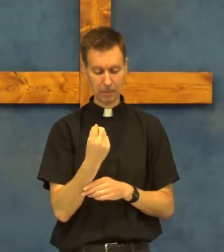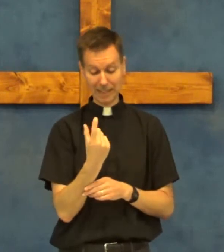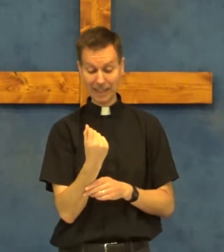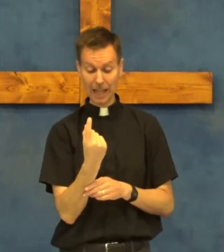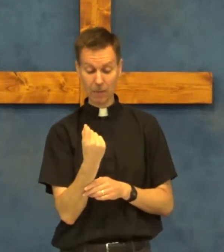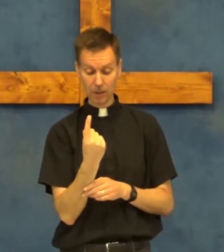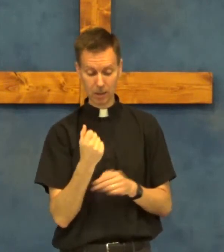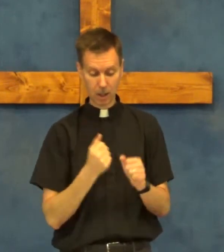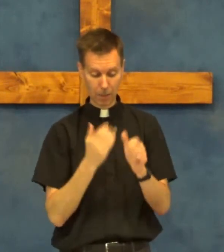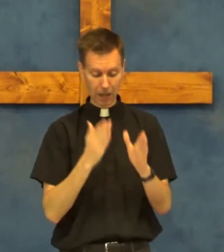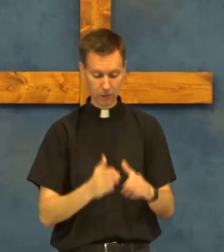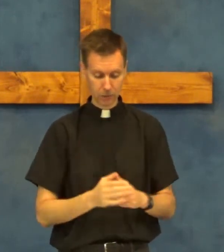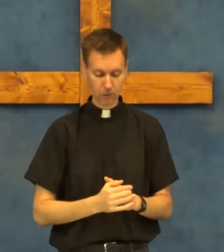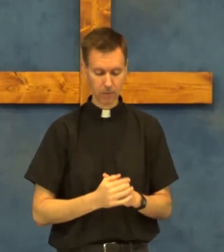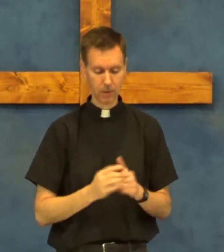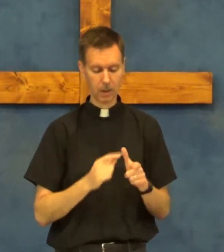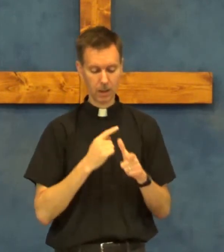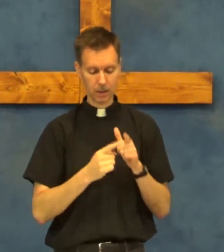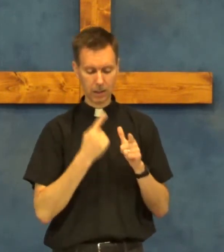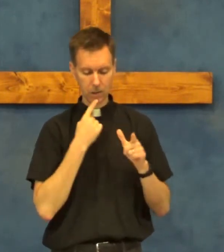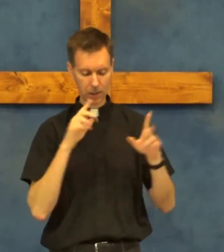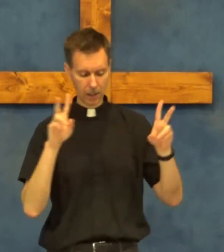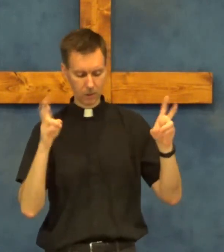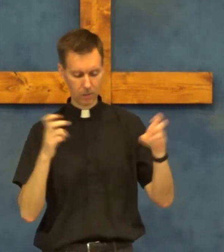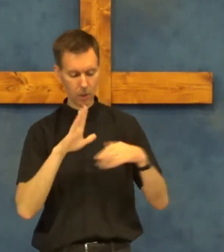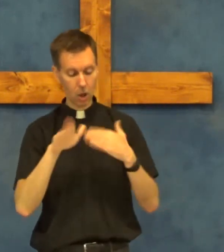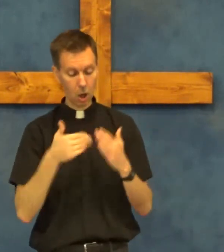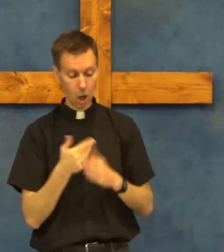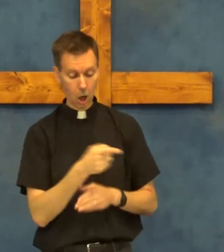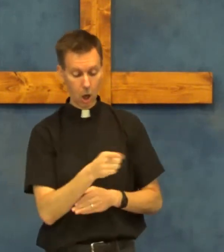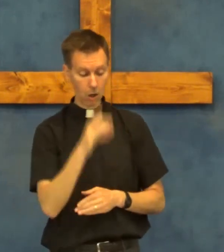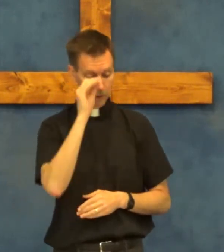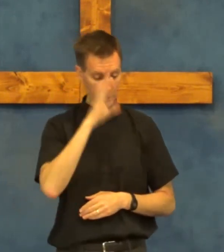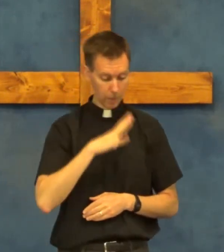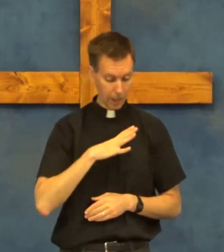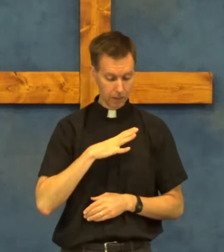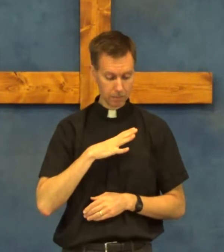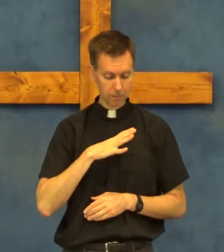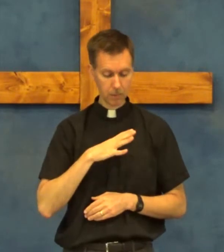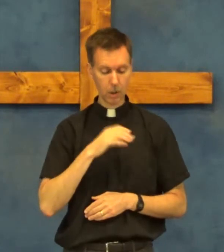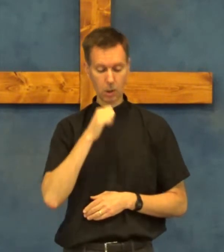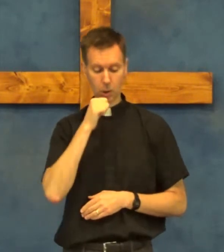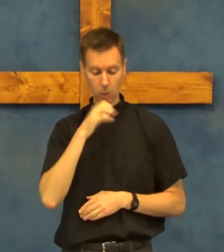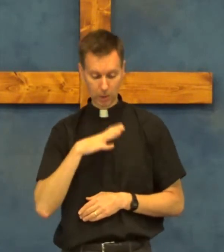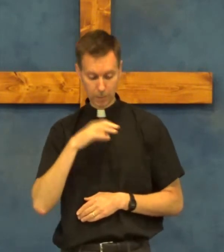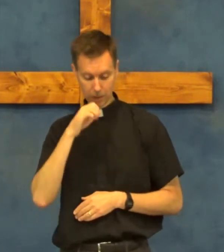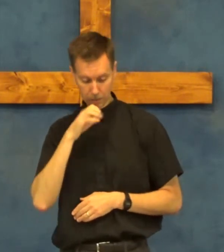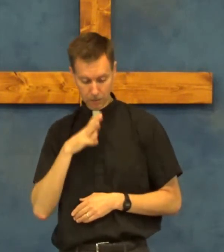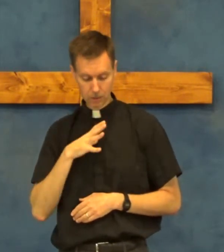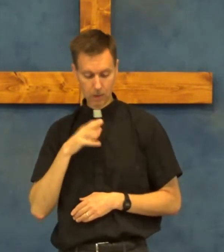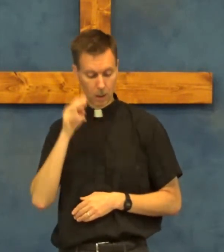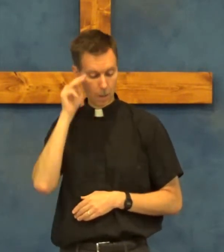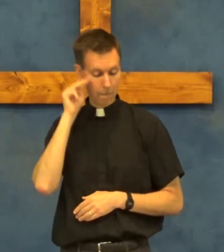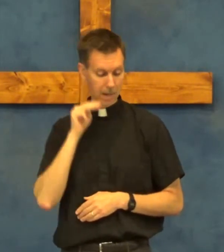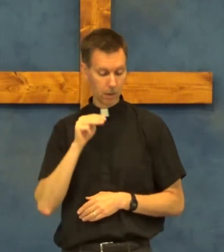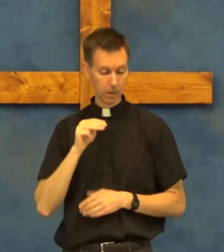eleven apostles. Then it says all these men the women Mary,